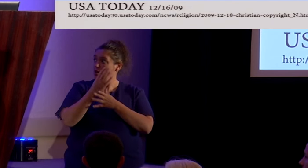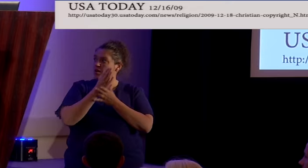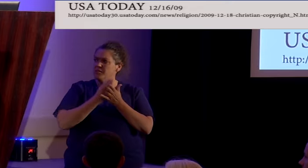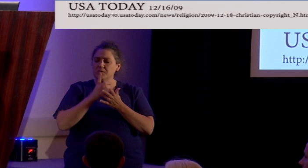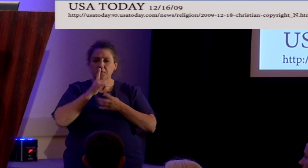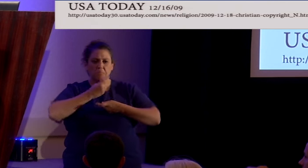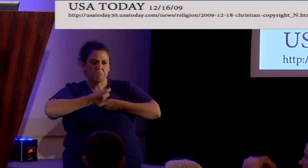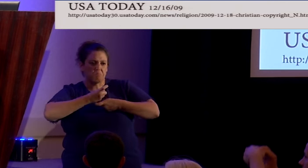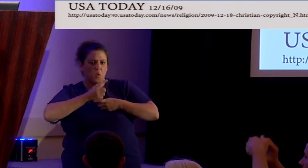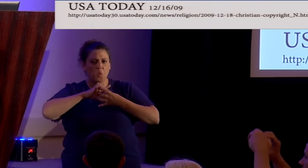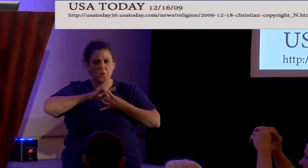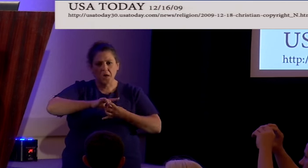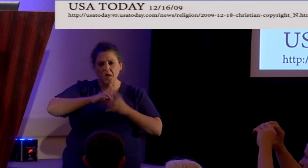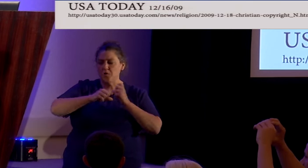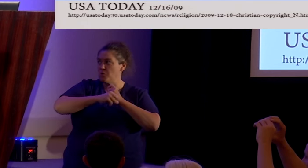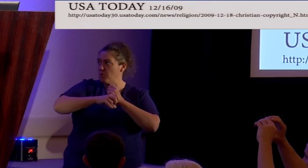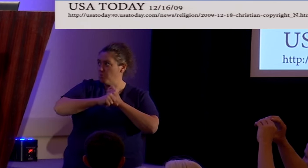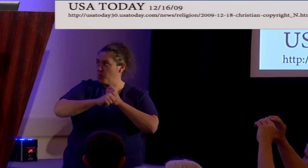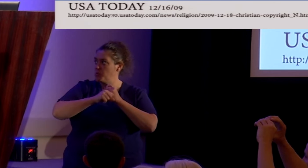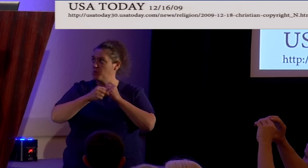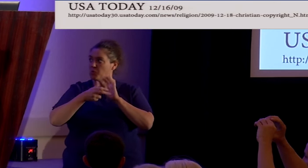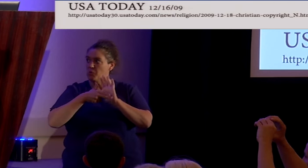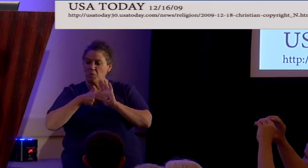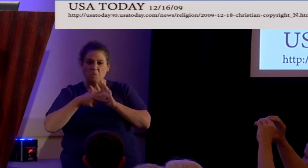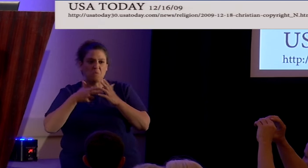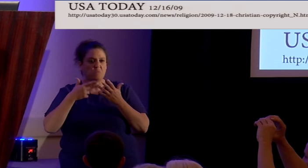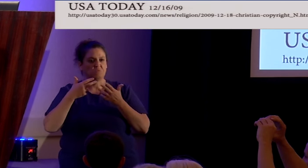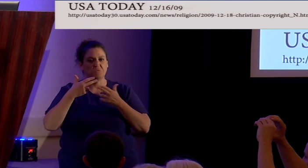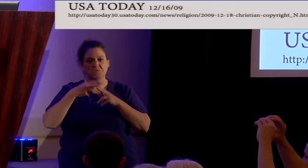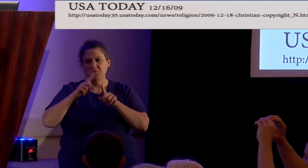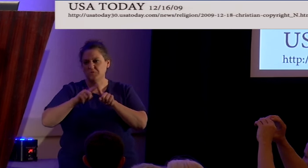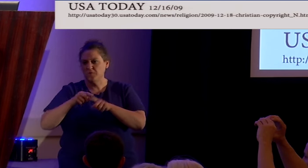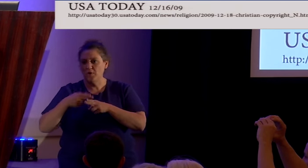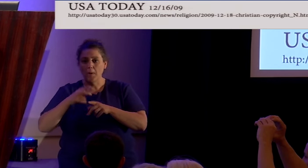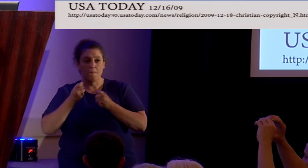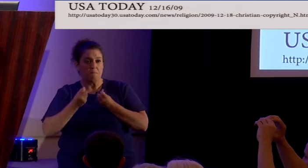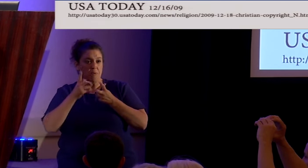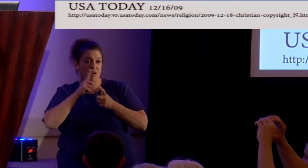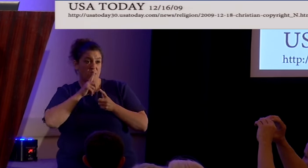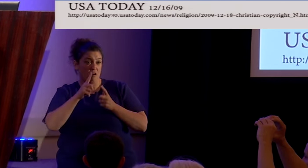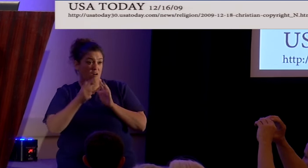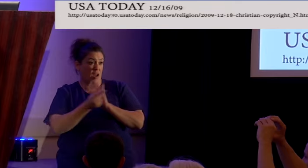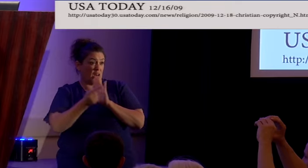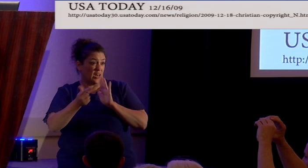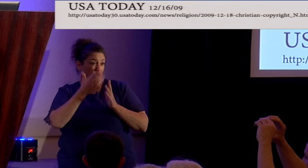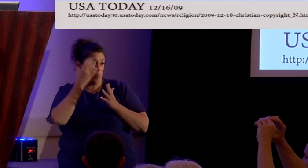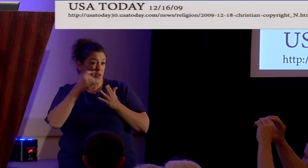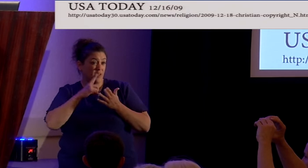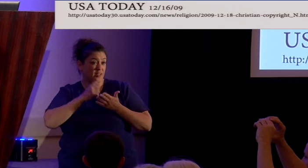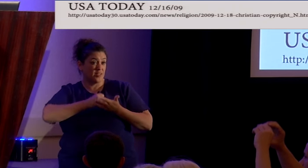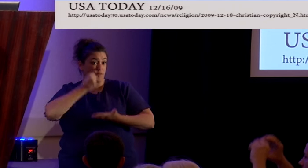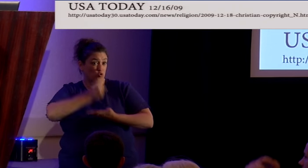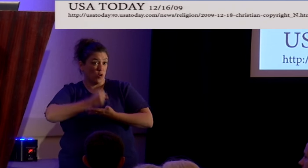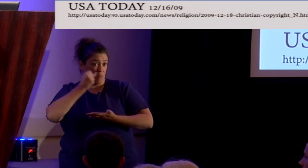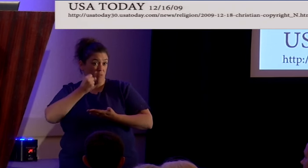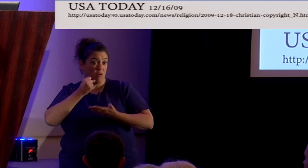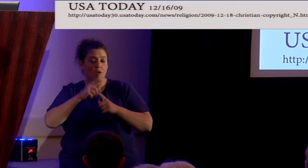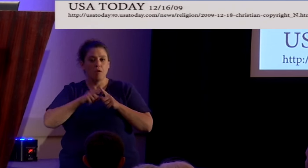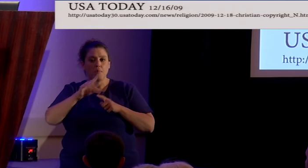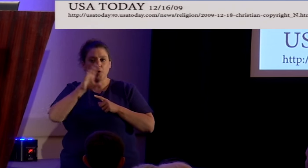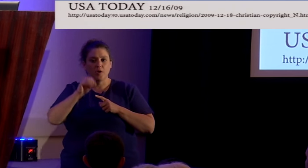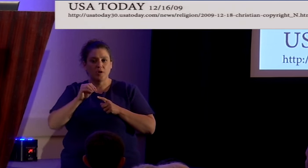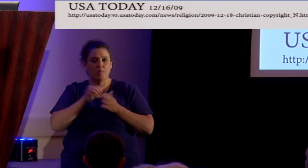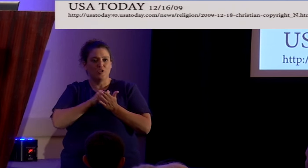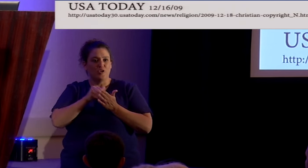spinoffs of commercial logos or brand names. Many such goods are illegal, trademark attorneys say, but companies are often